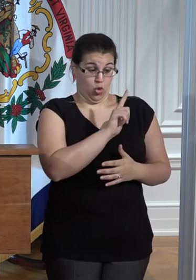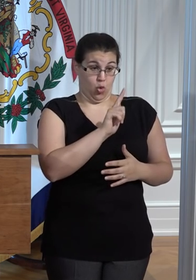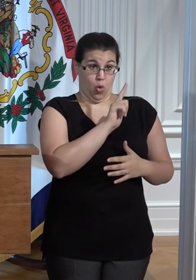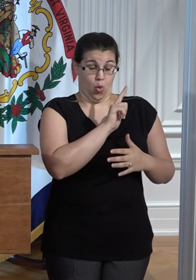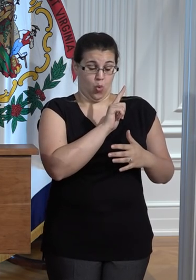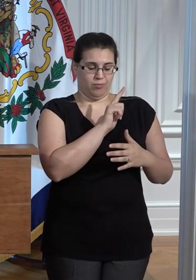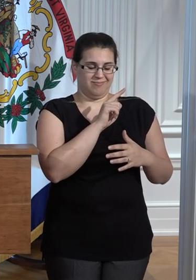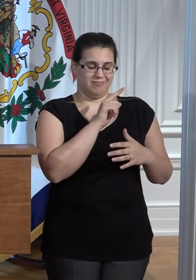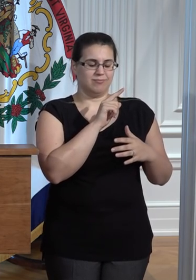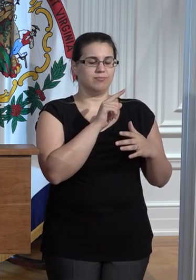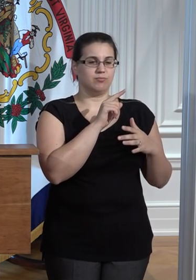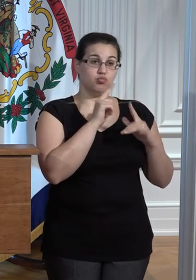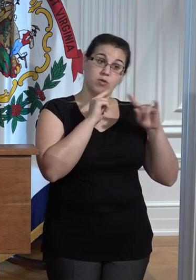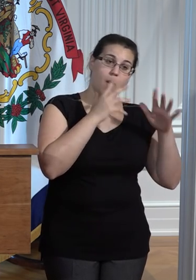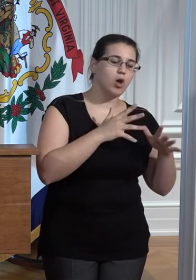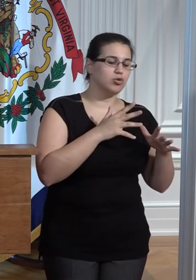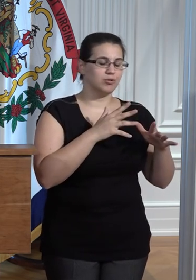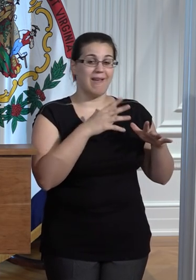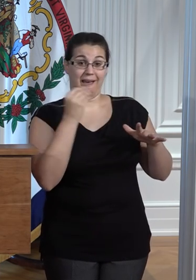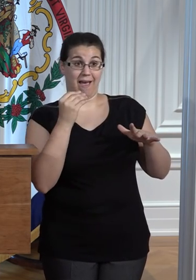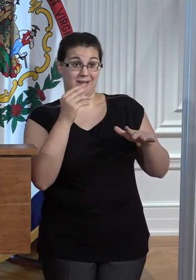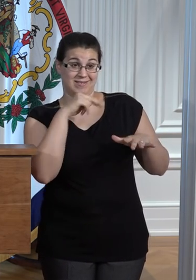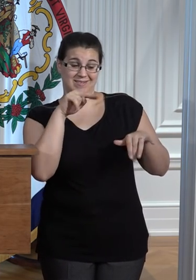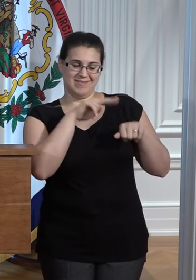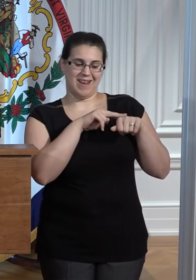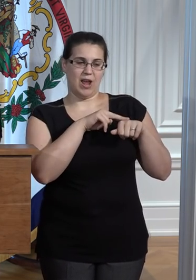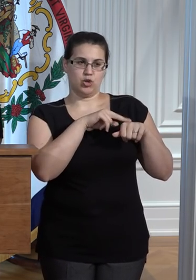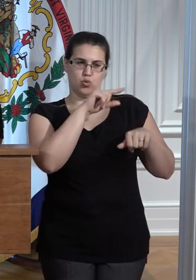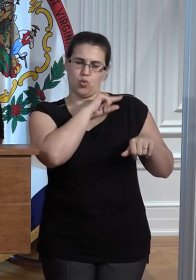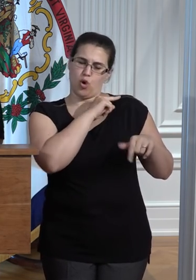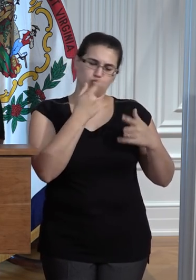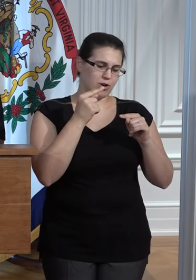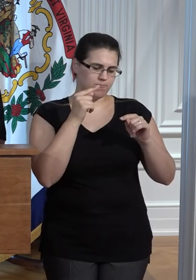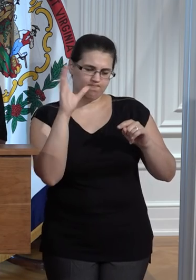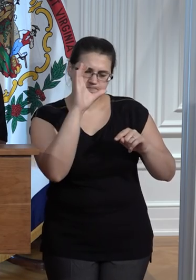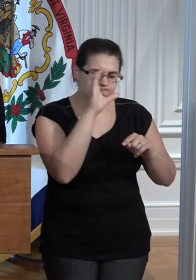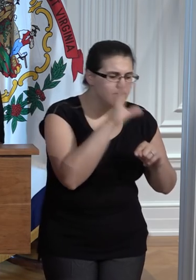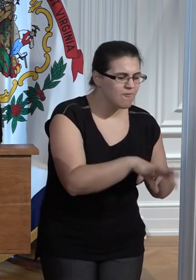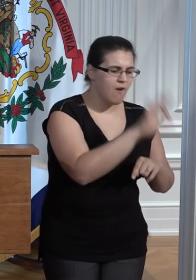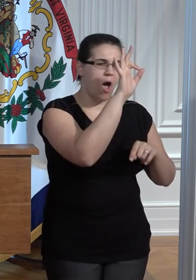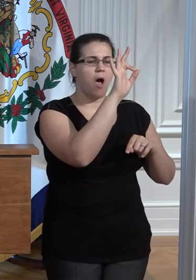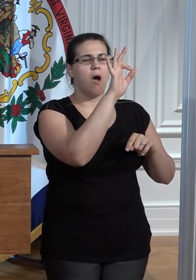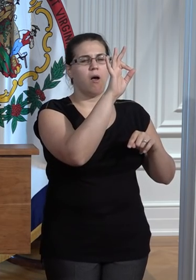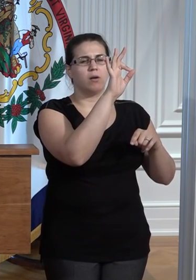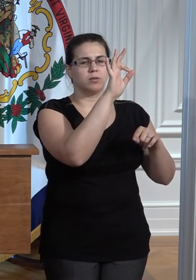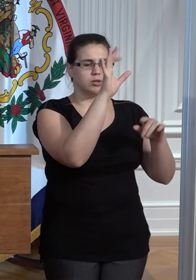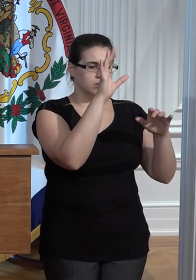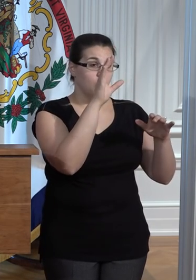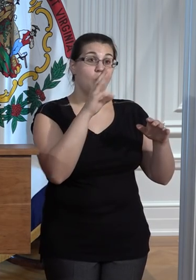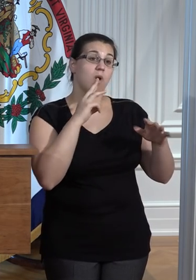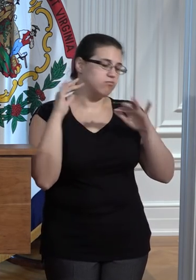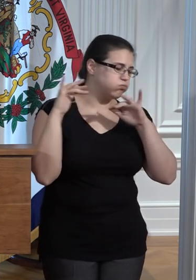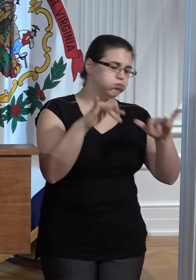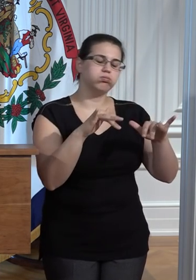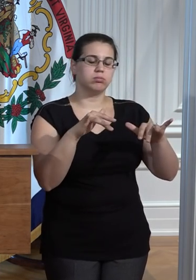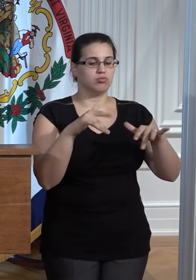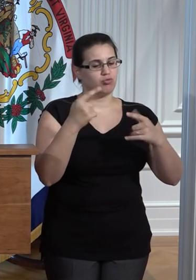swift water rescue, search and extraction efforts, and health and welfare checks.